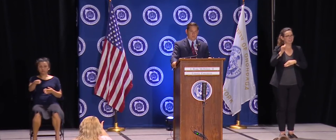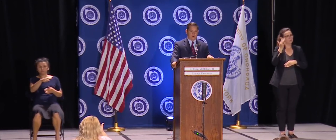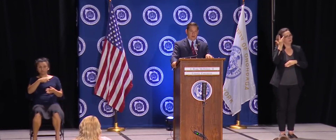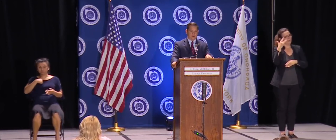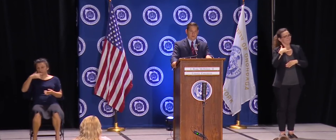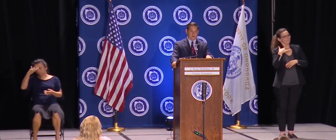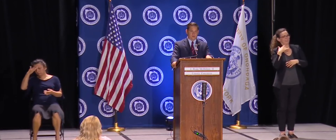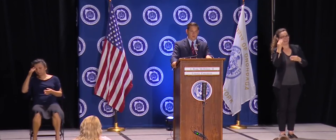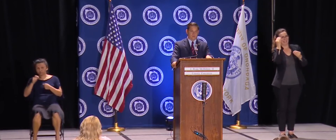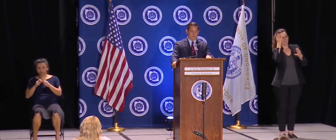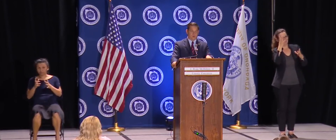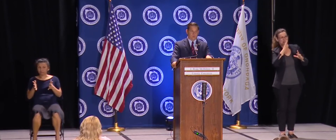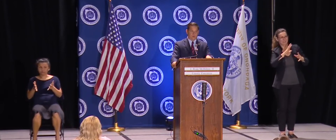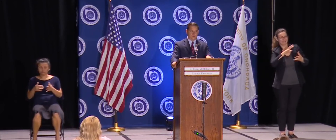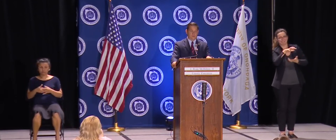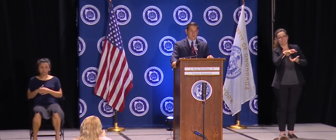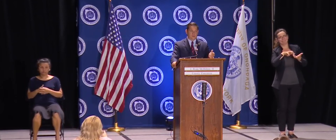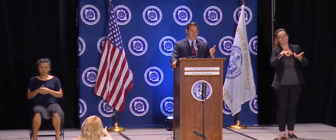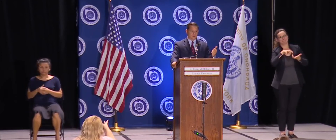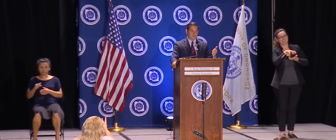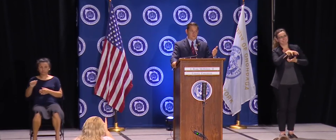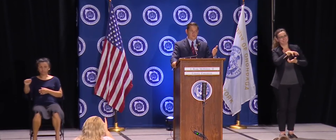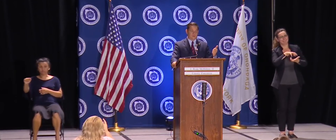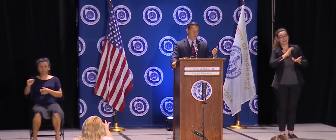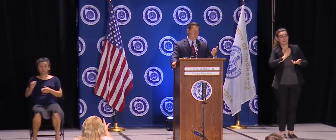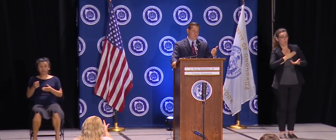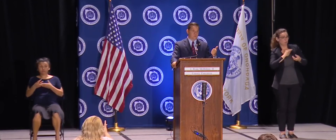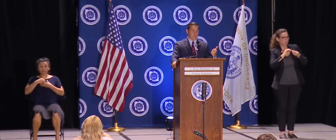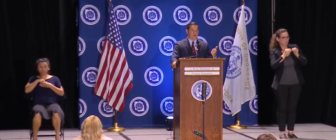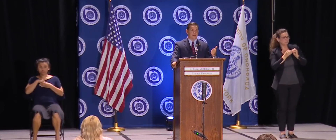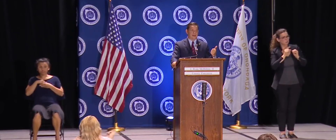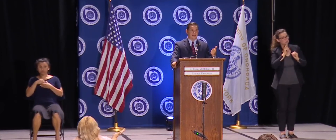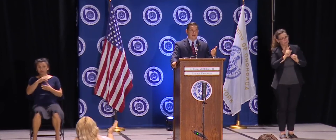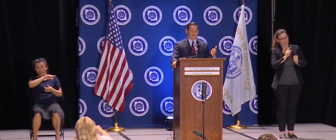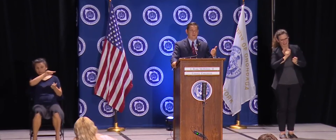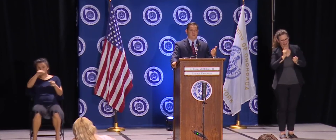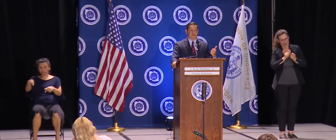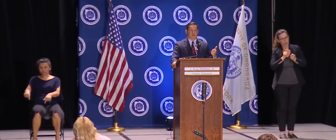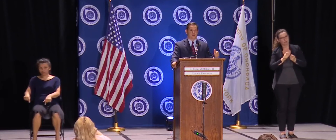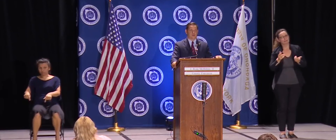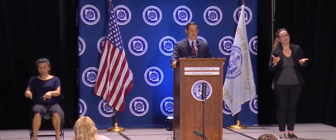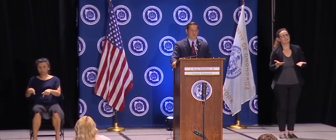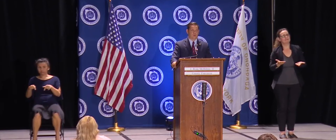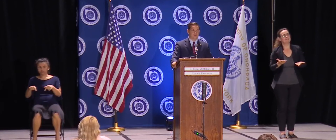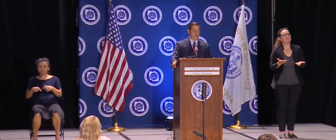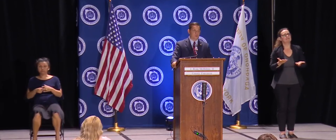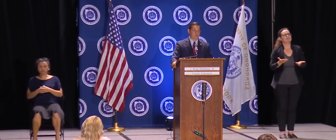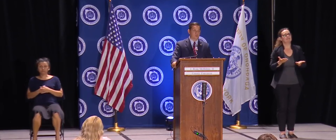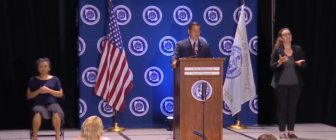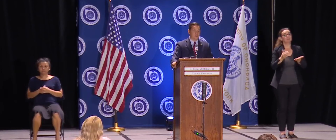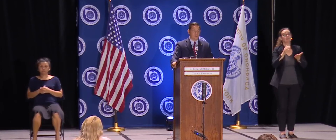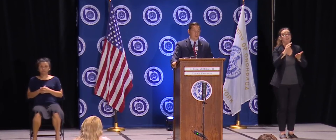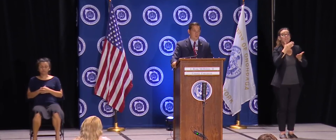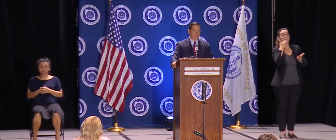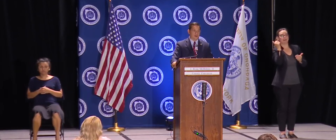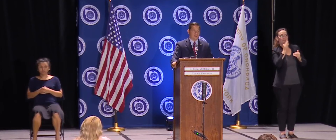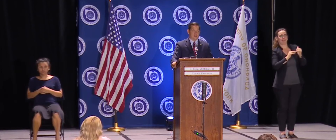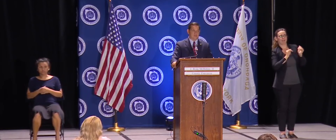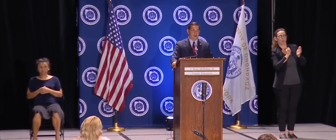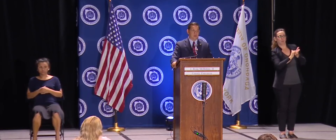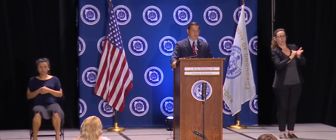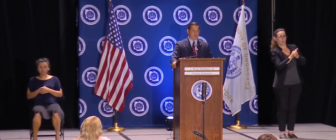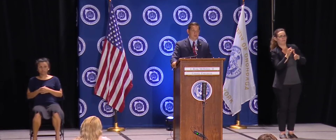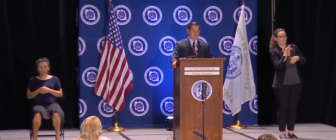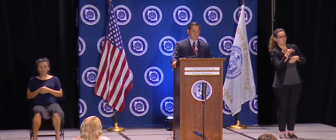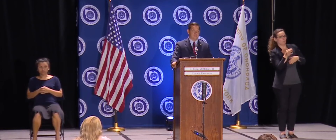are more accurate than New York forwards. New York for one day out of, even if you look at New York forwards numbers, one day